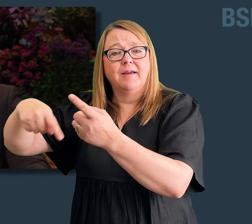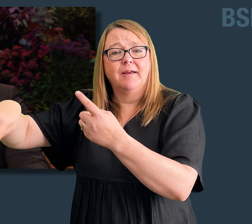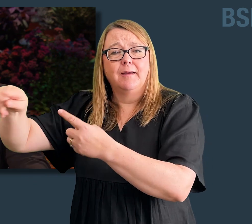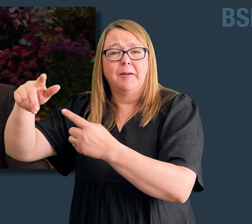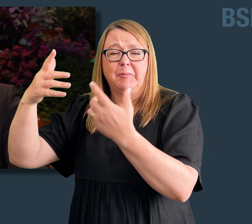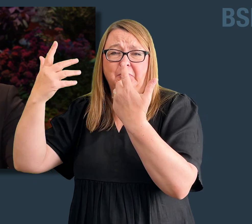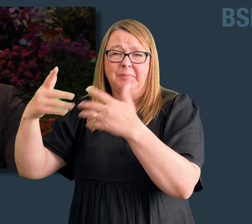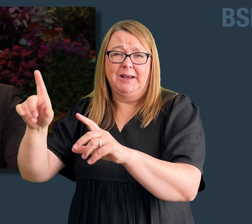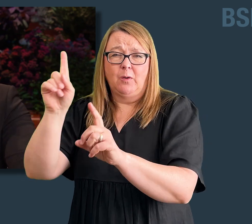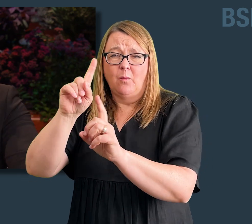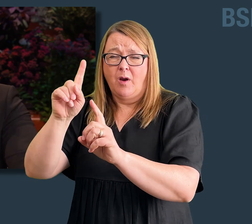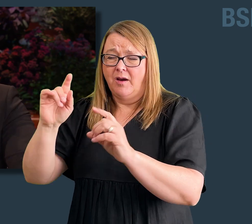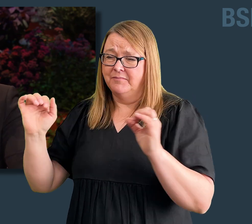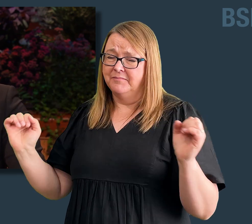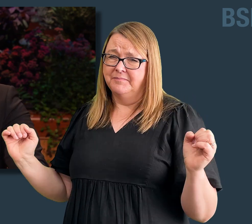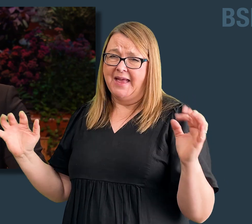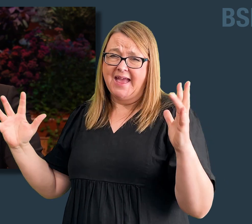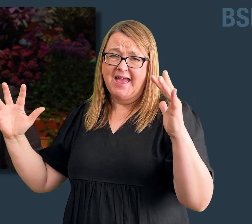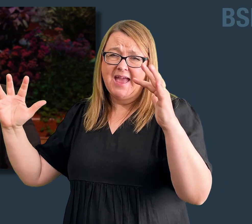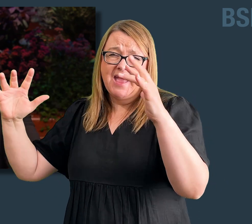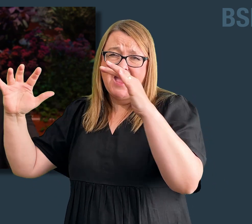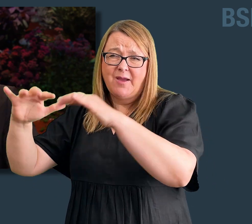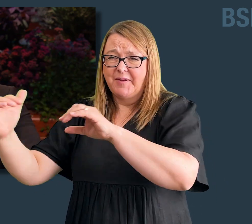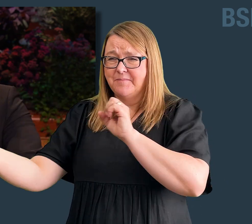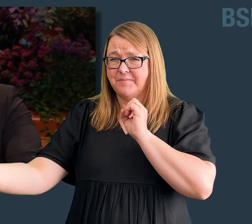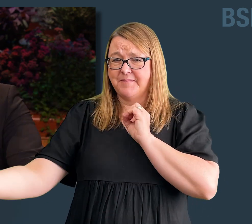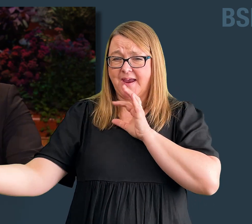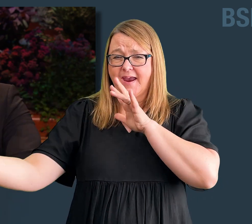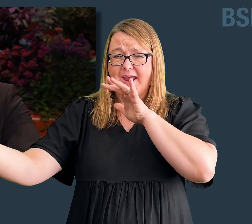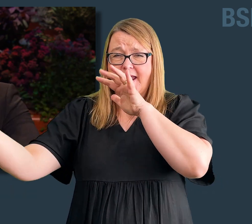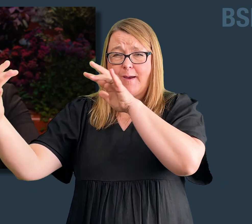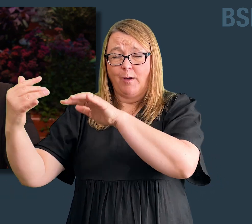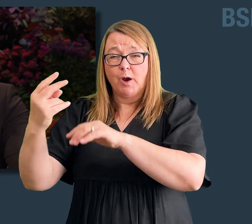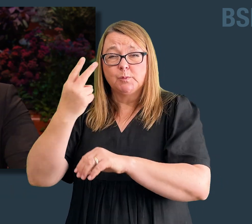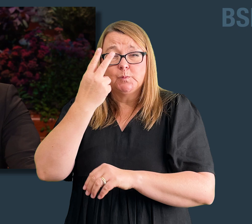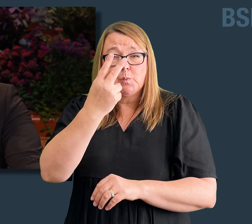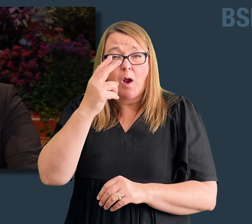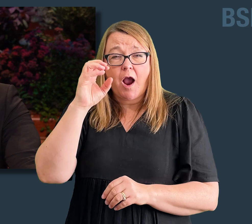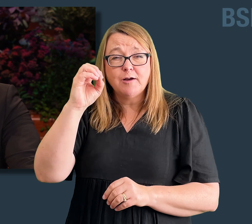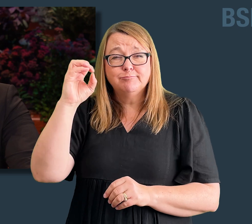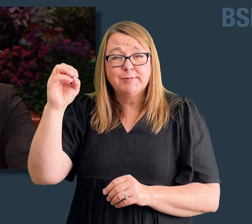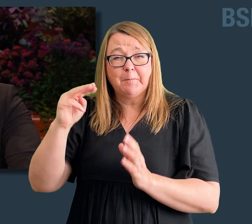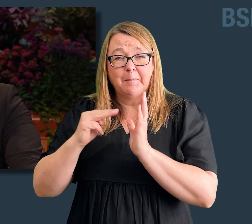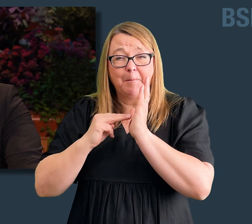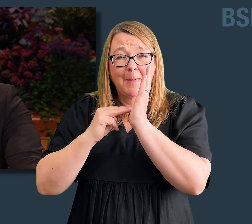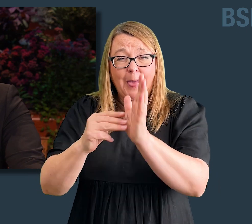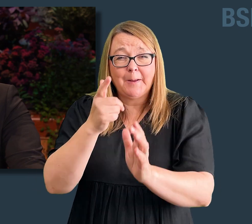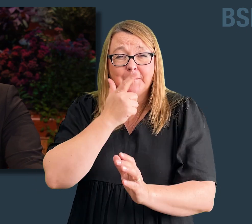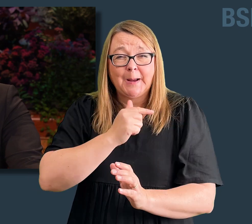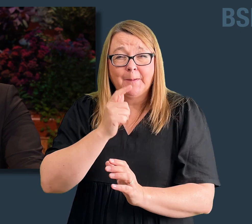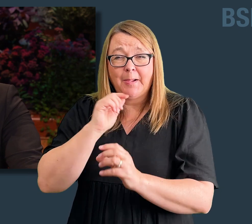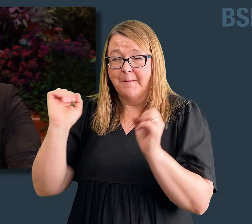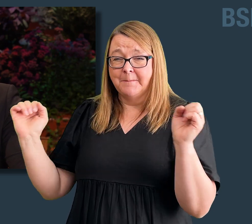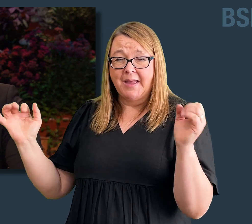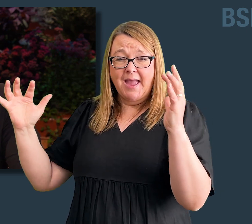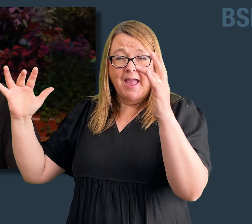every major city and town in Nigeria. This country of over 200 million people was instantly